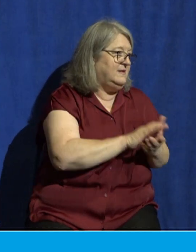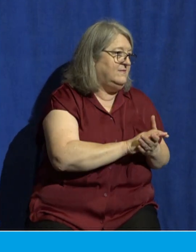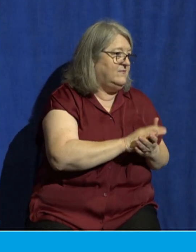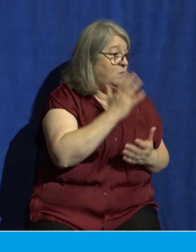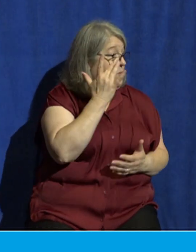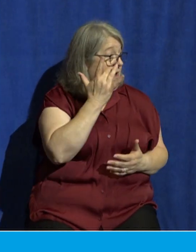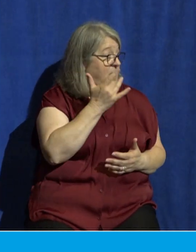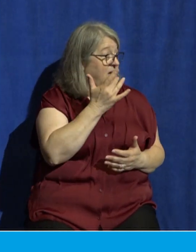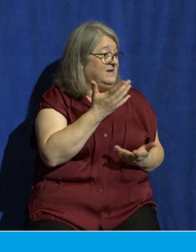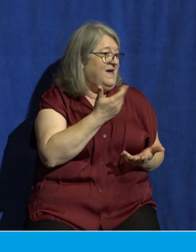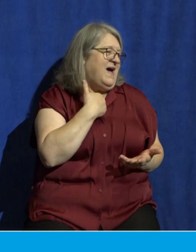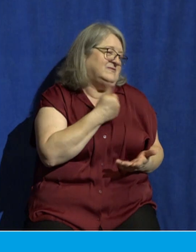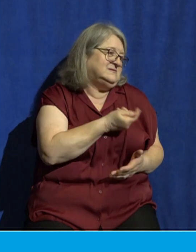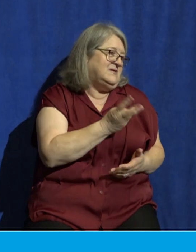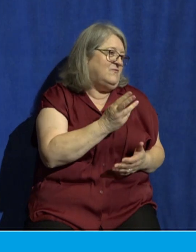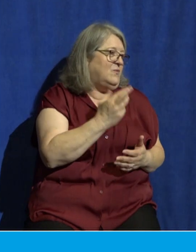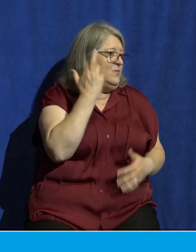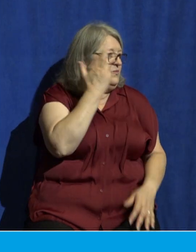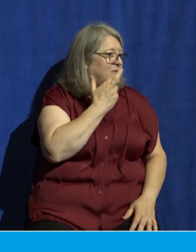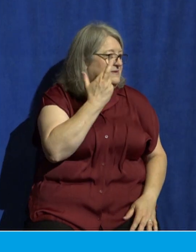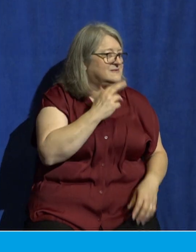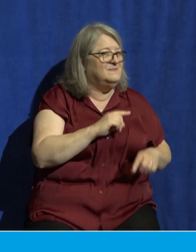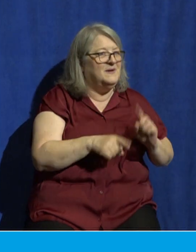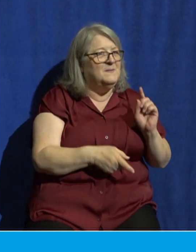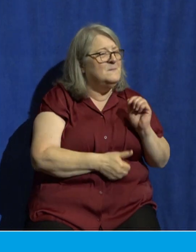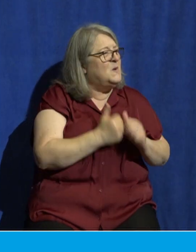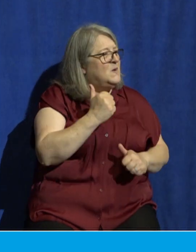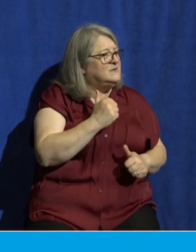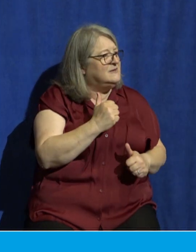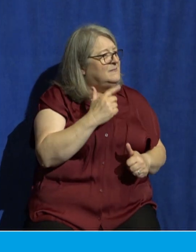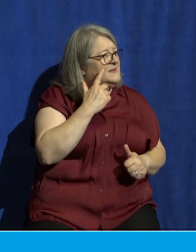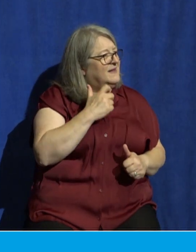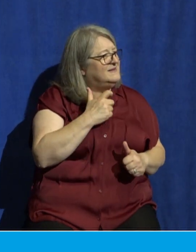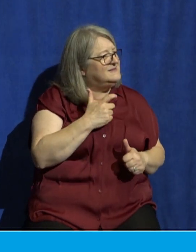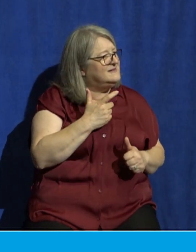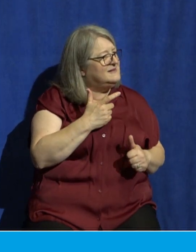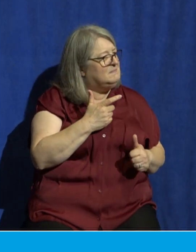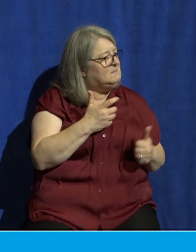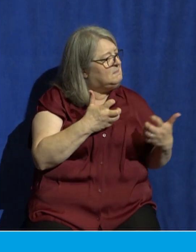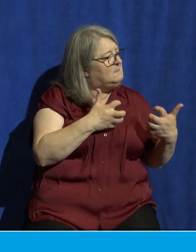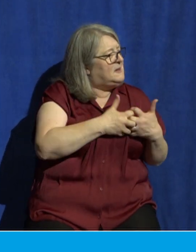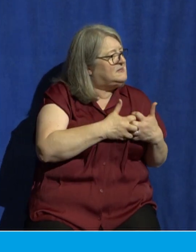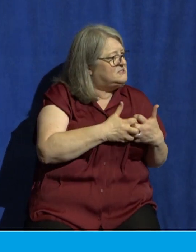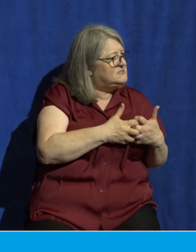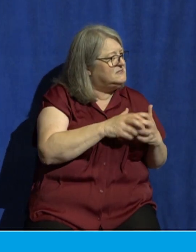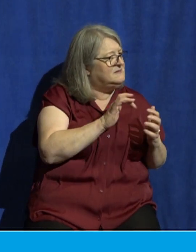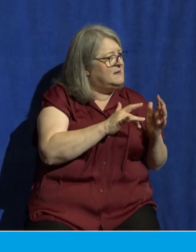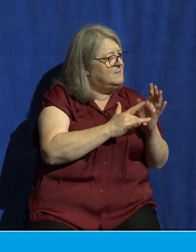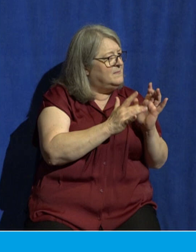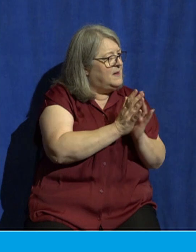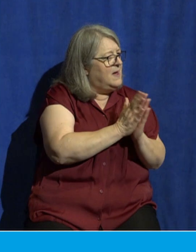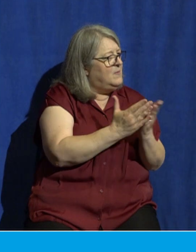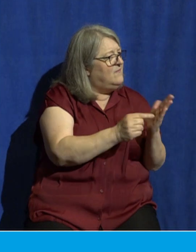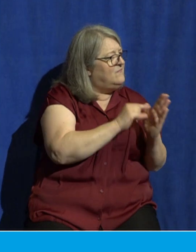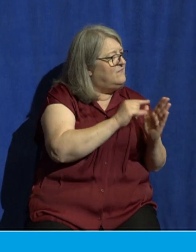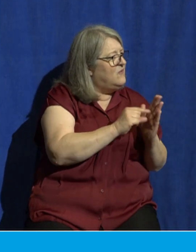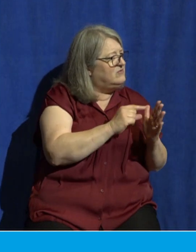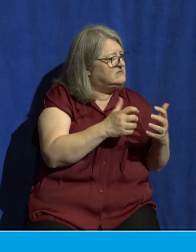but mainly because it seems to me to fit the flow of the passage more naturally and it makes the most sense of some of the things that Jesus says. So, for